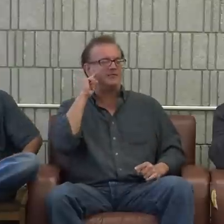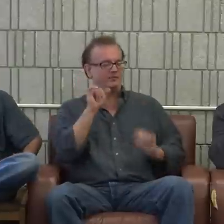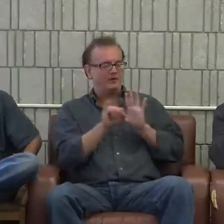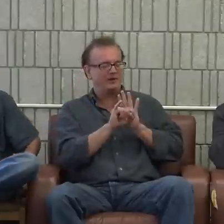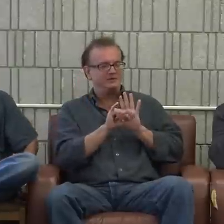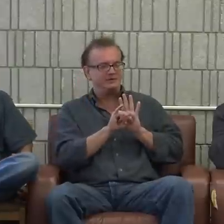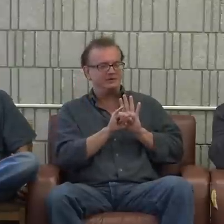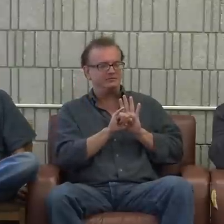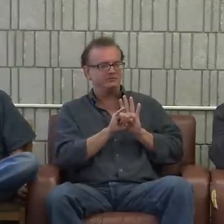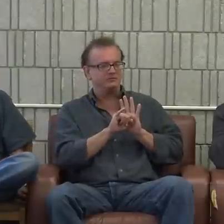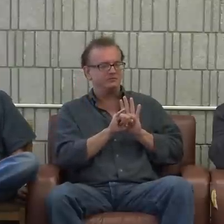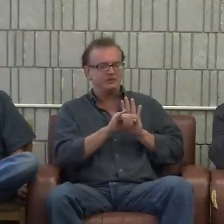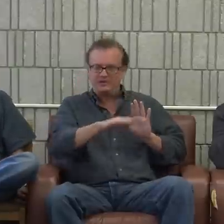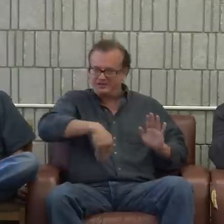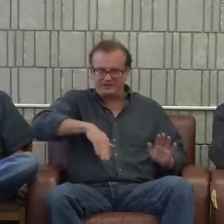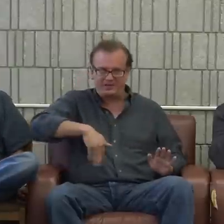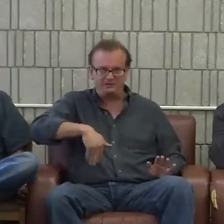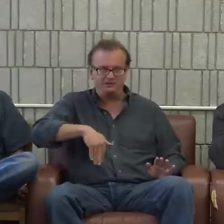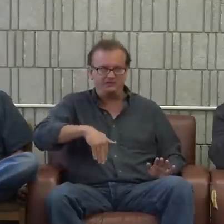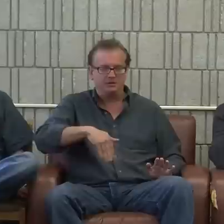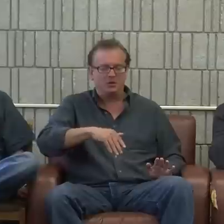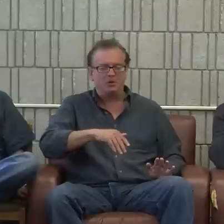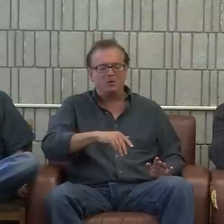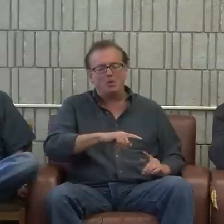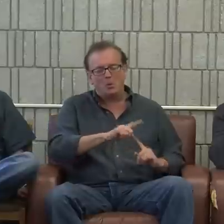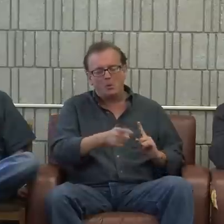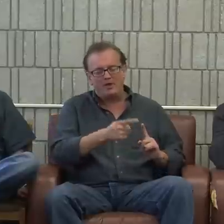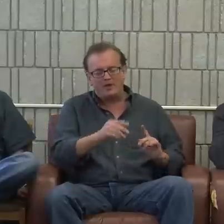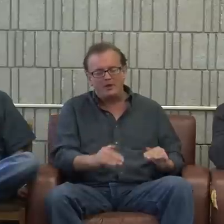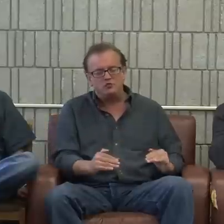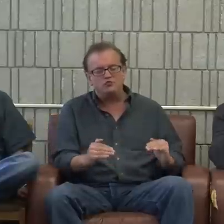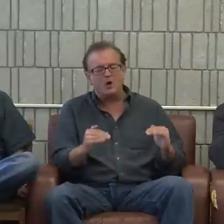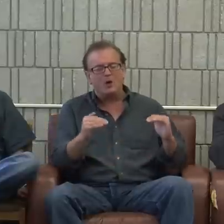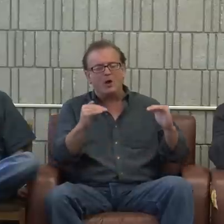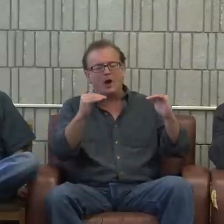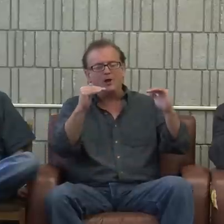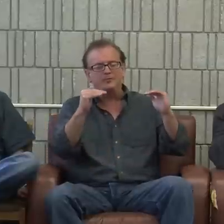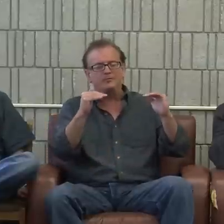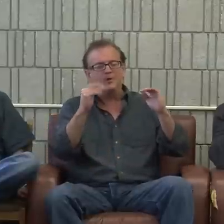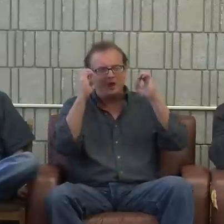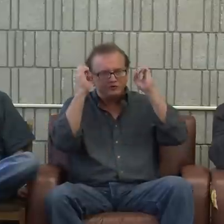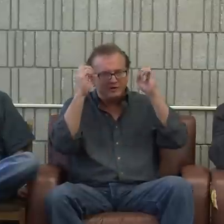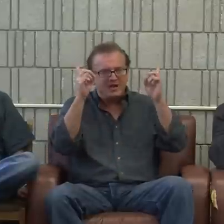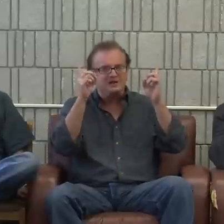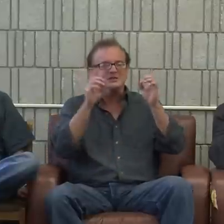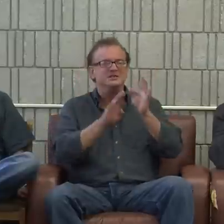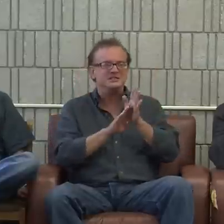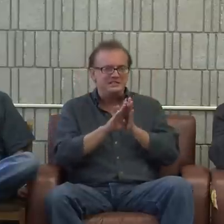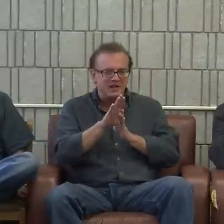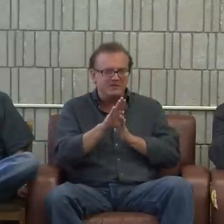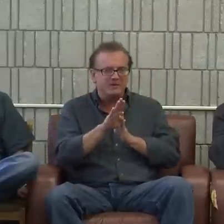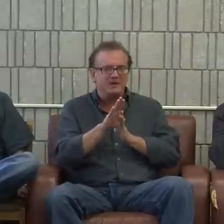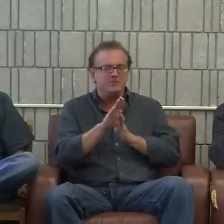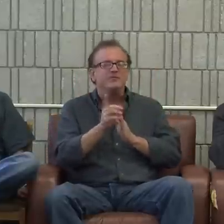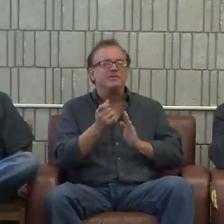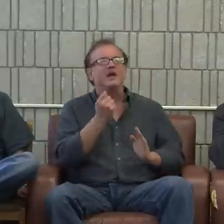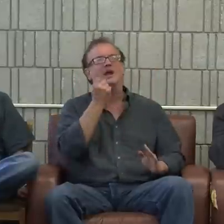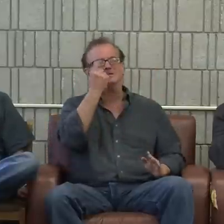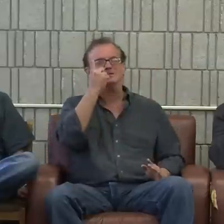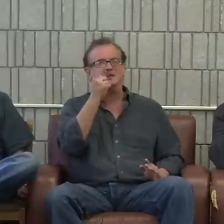about the fact that I was deaf or having a deaf identity. I did not have that yet. But as I grew up and I got educated and I